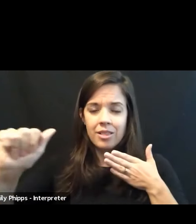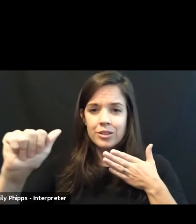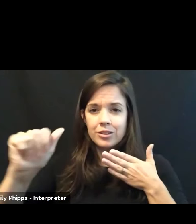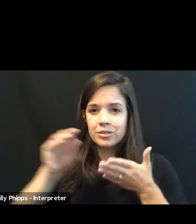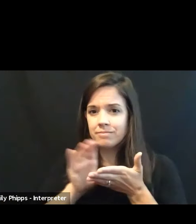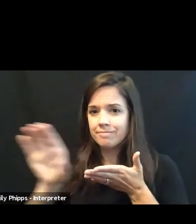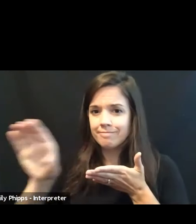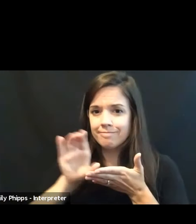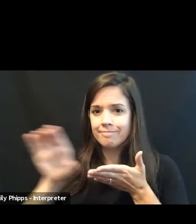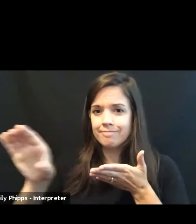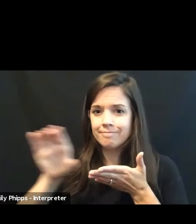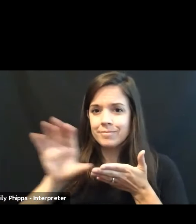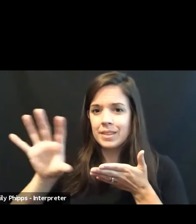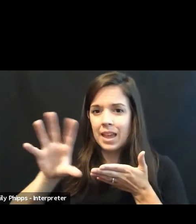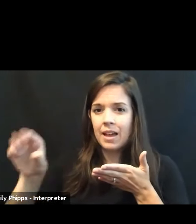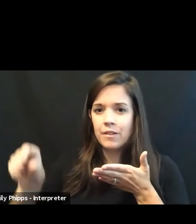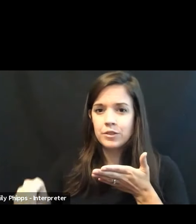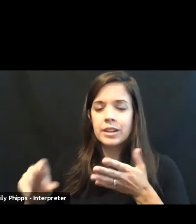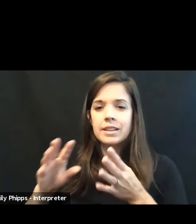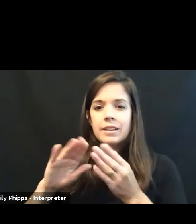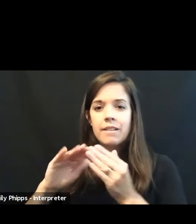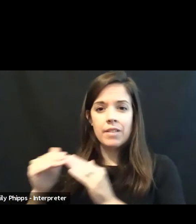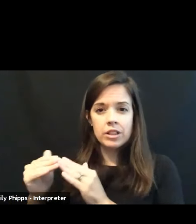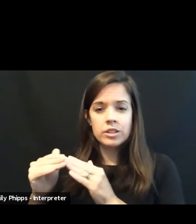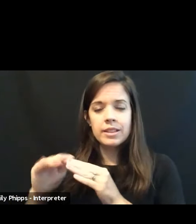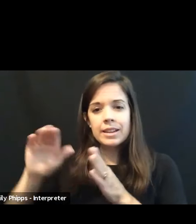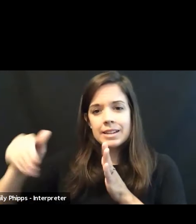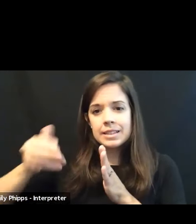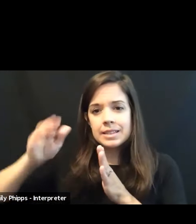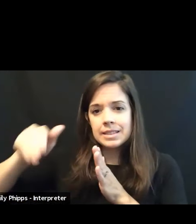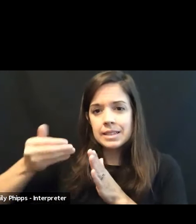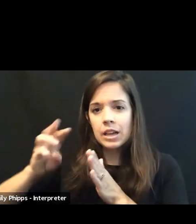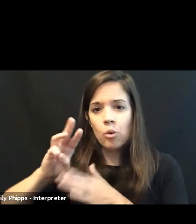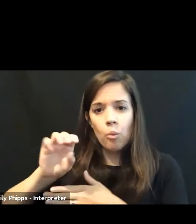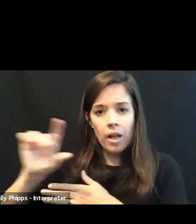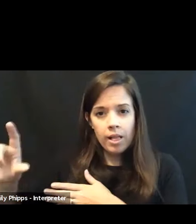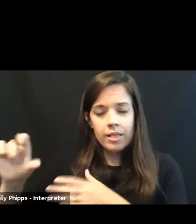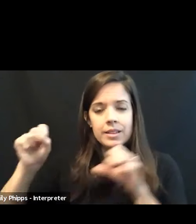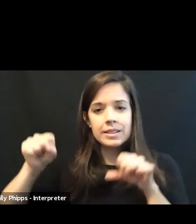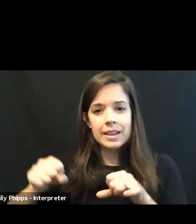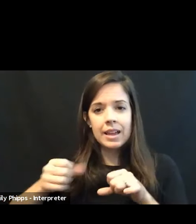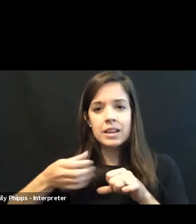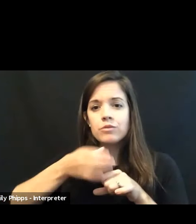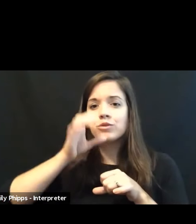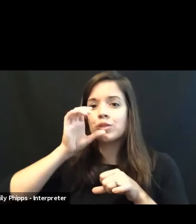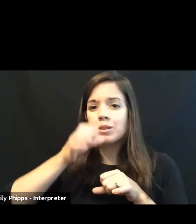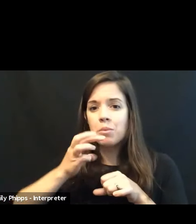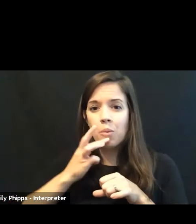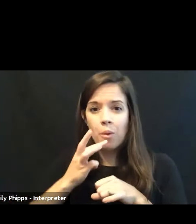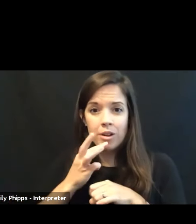African villages so that they could dig wells, that they could have potable water and the like.